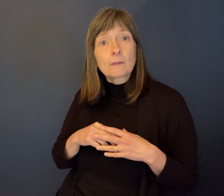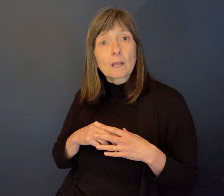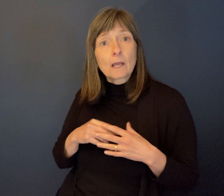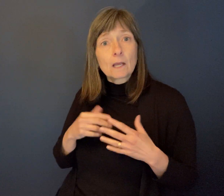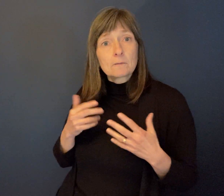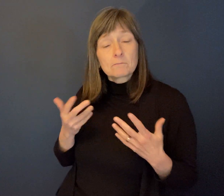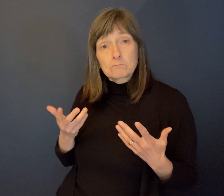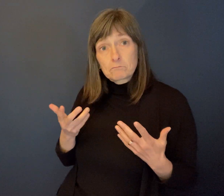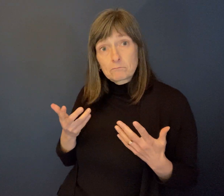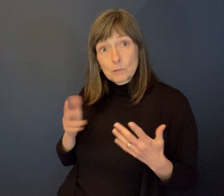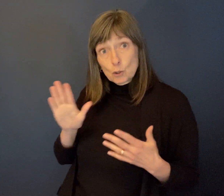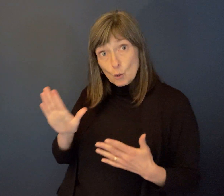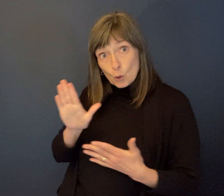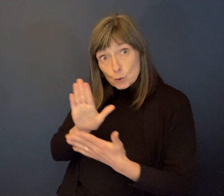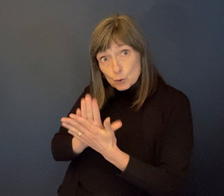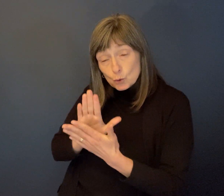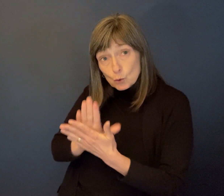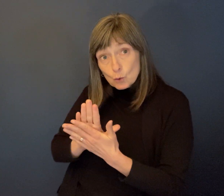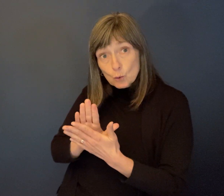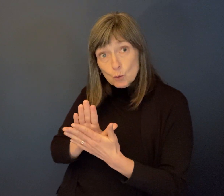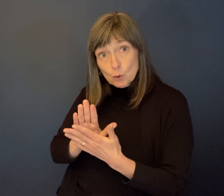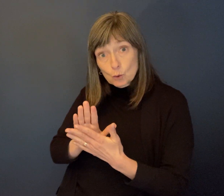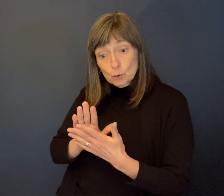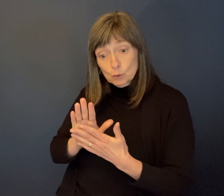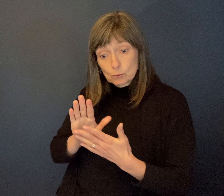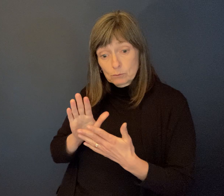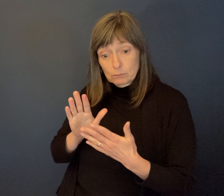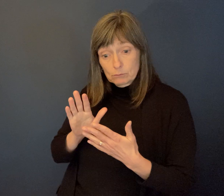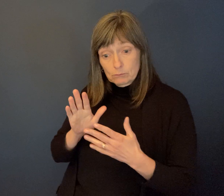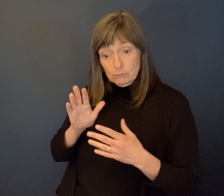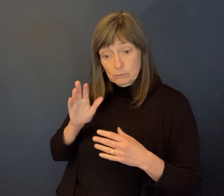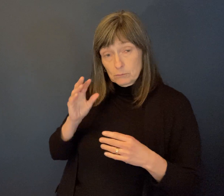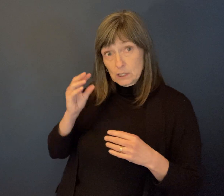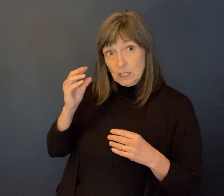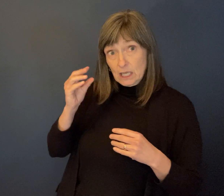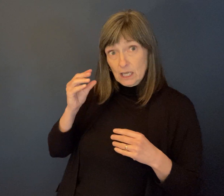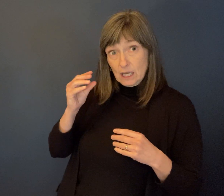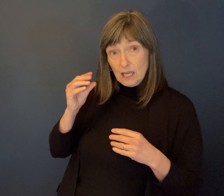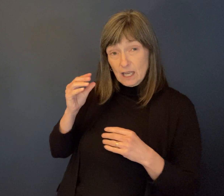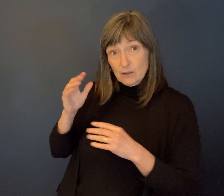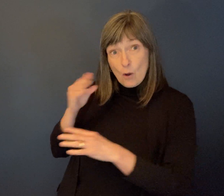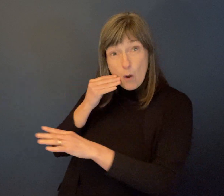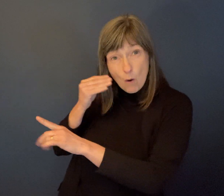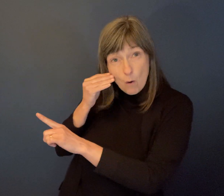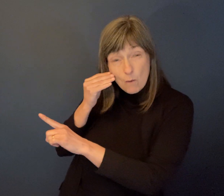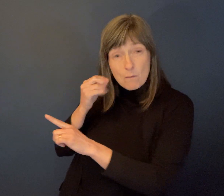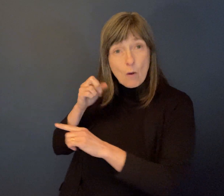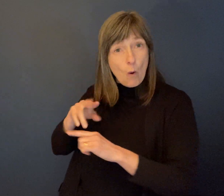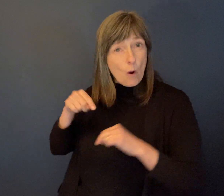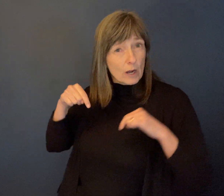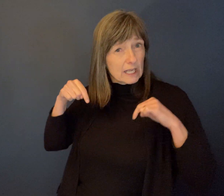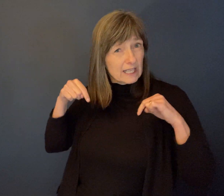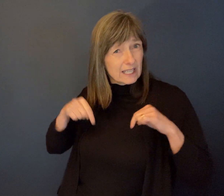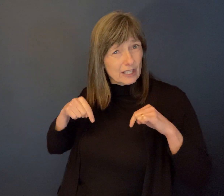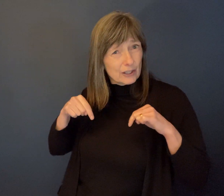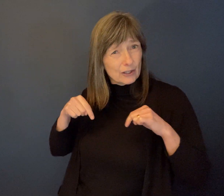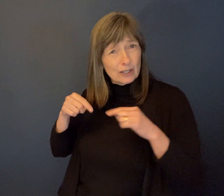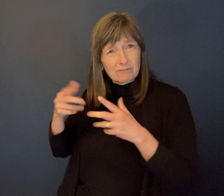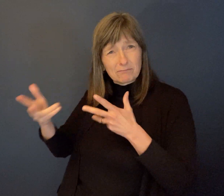Was there school at the children's hometowns and would that continue at the Sunshine